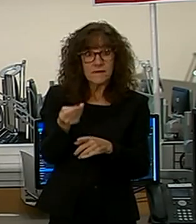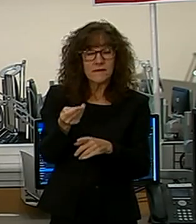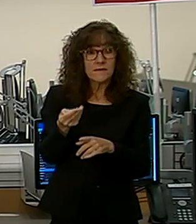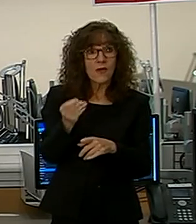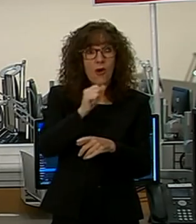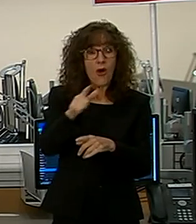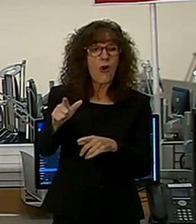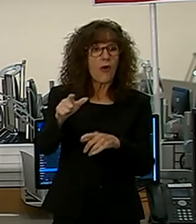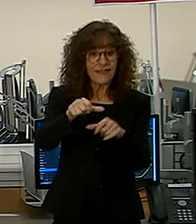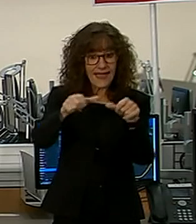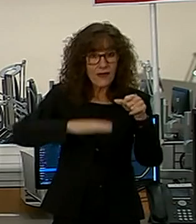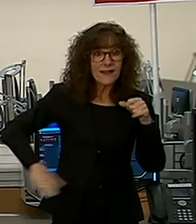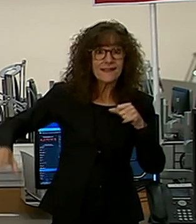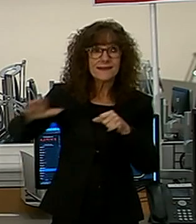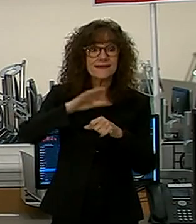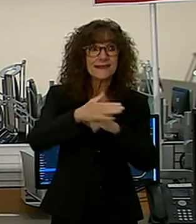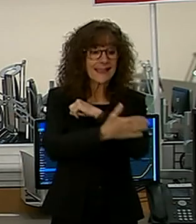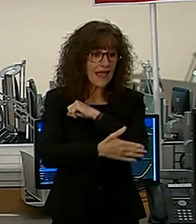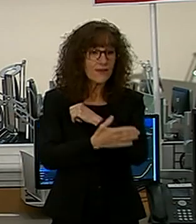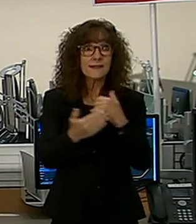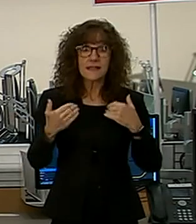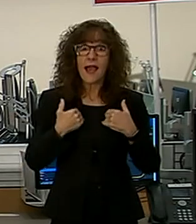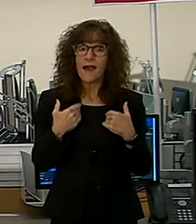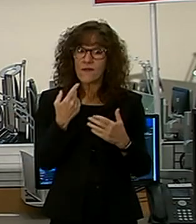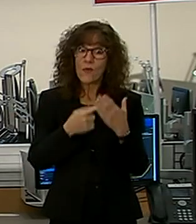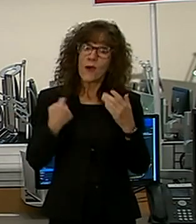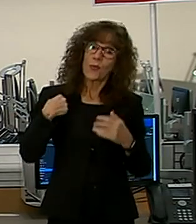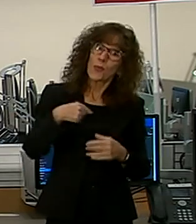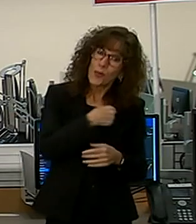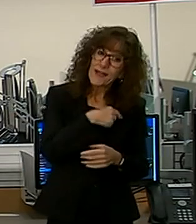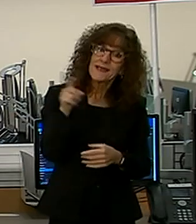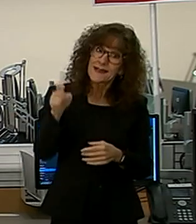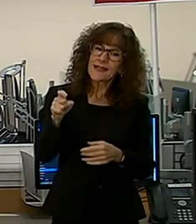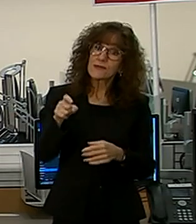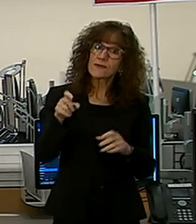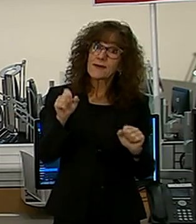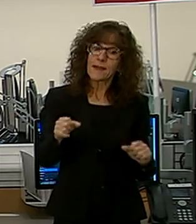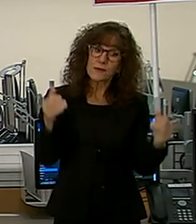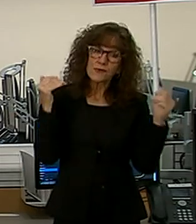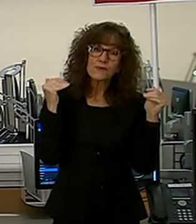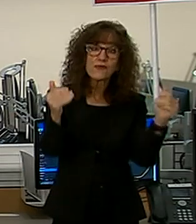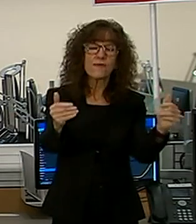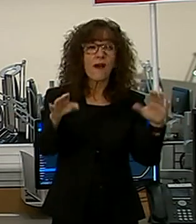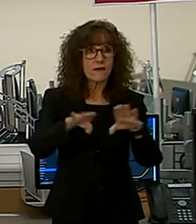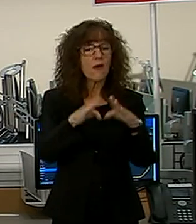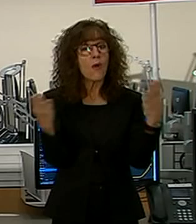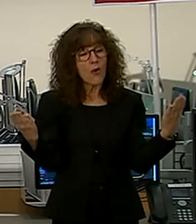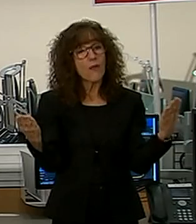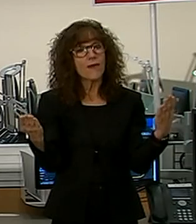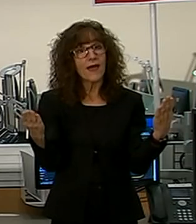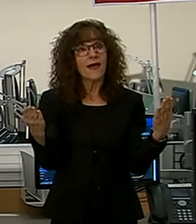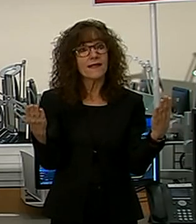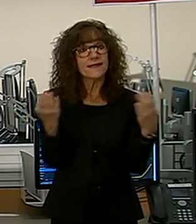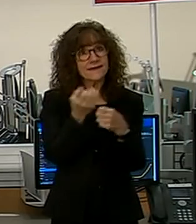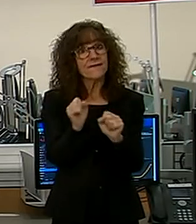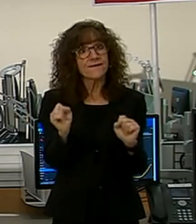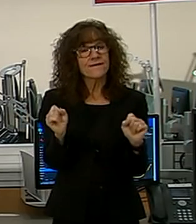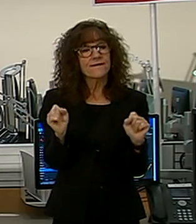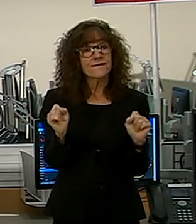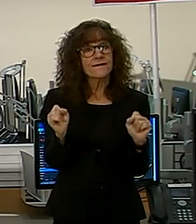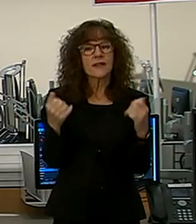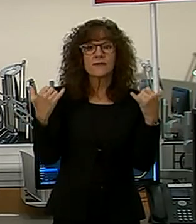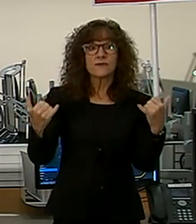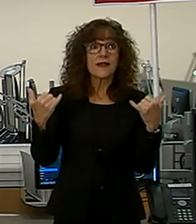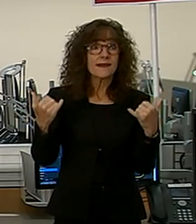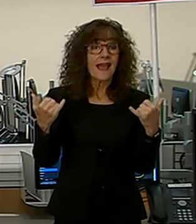that all of these jurisdictions likewise have the resources that we need to be able to move on and to open our jurisdictions safely. At